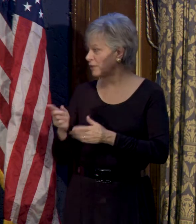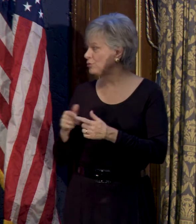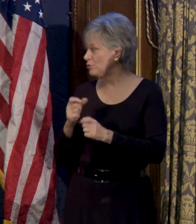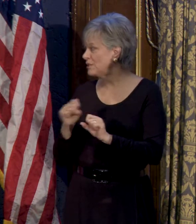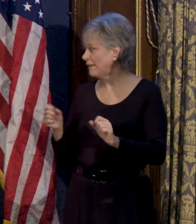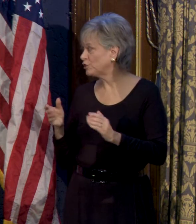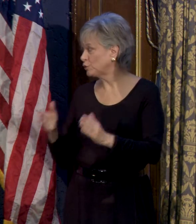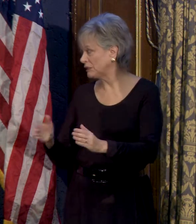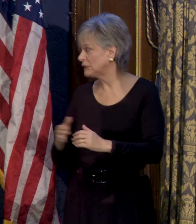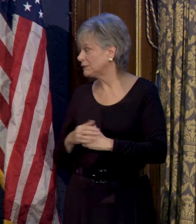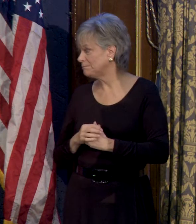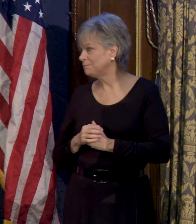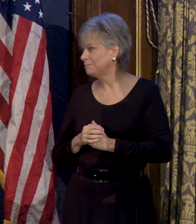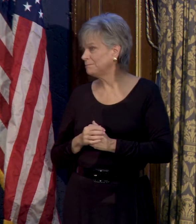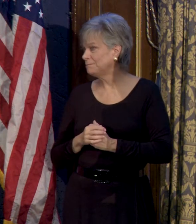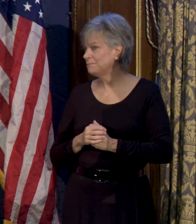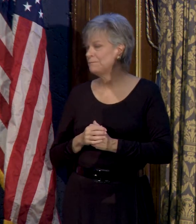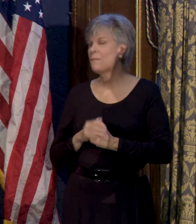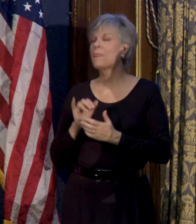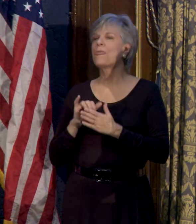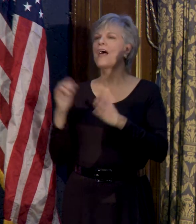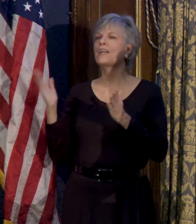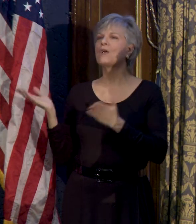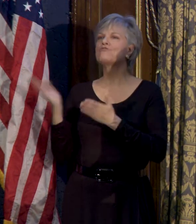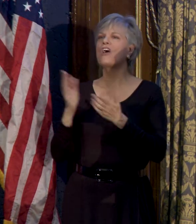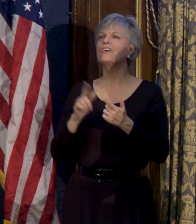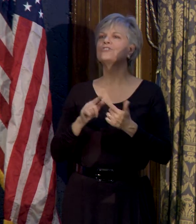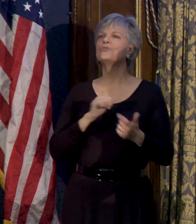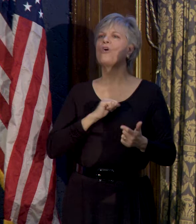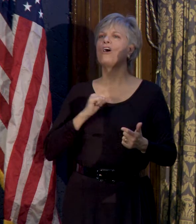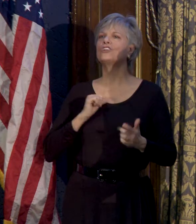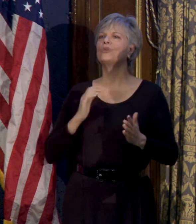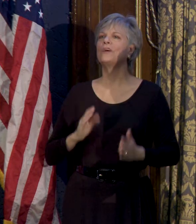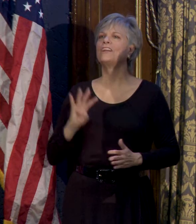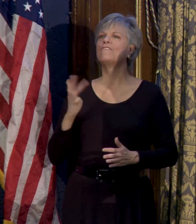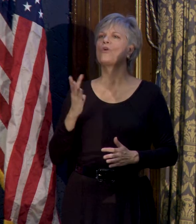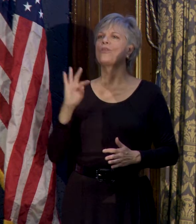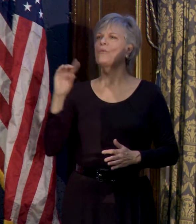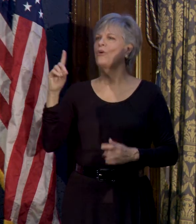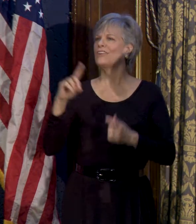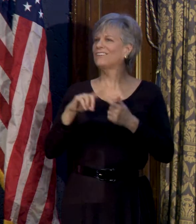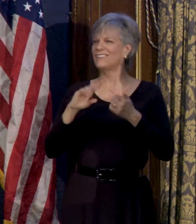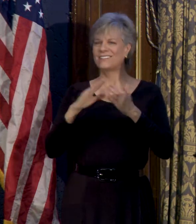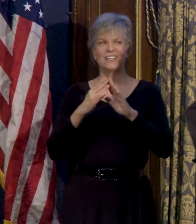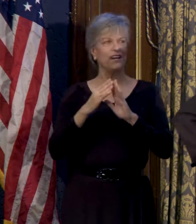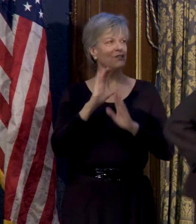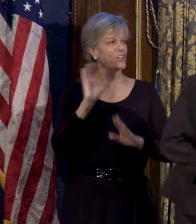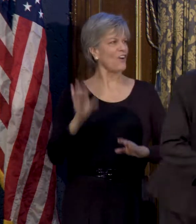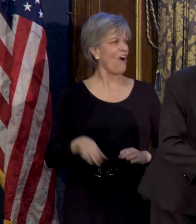safe streets that I brought as Alderman of the Fourth Ward to the city of Chicago.